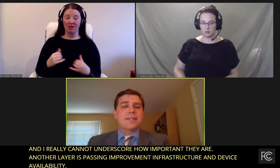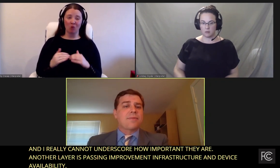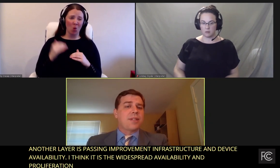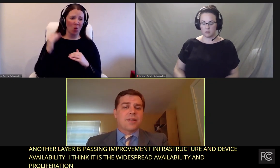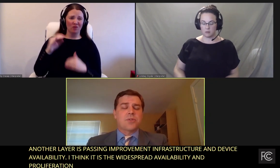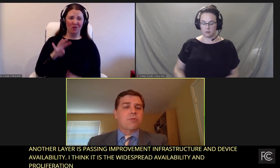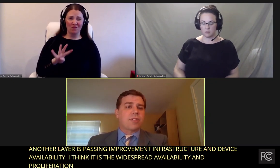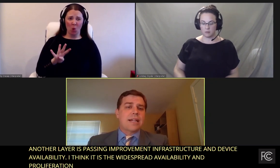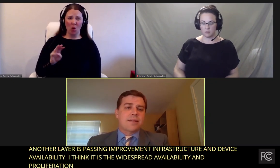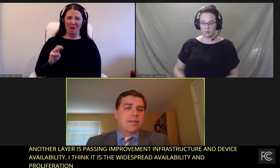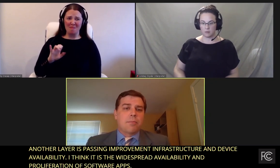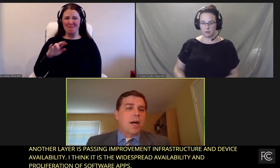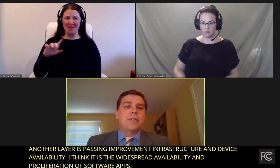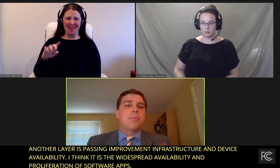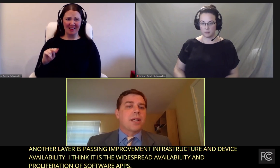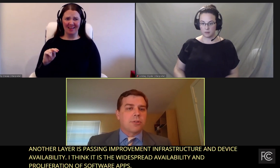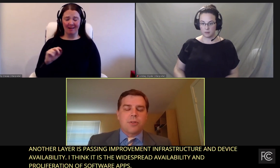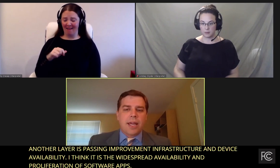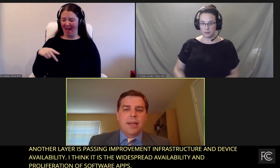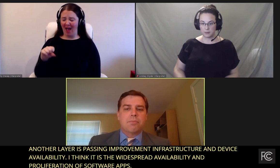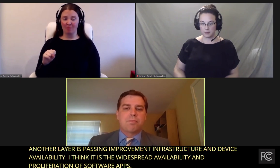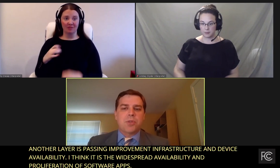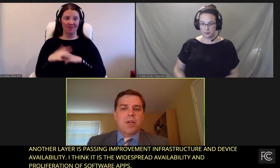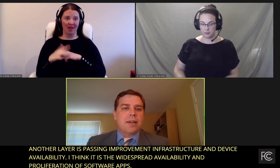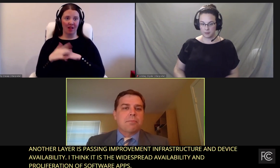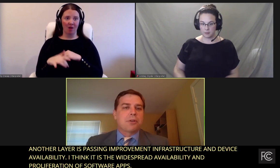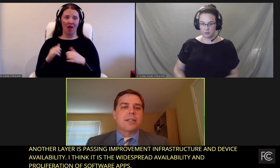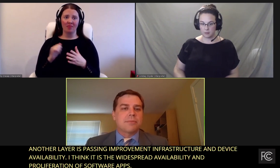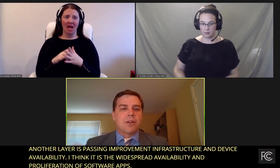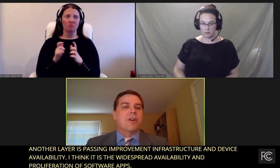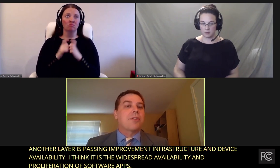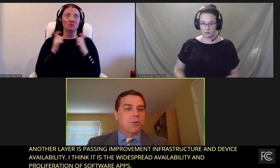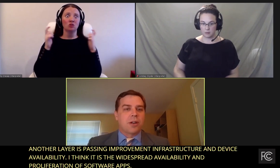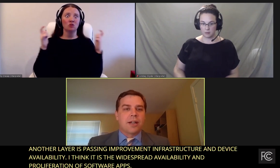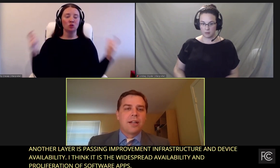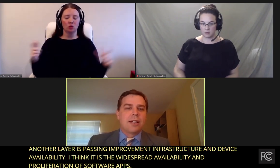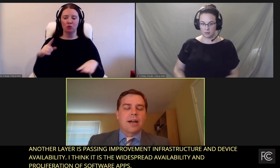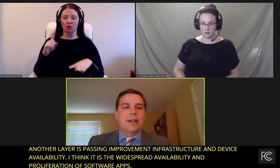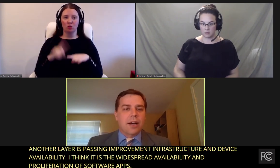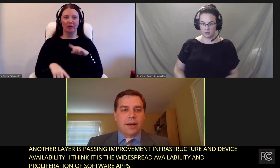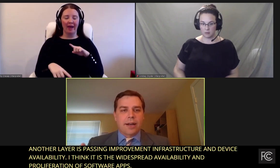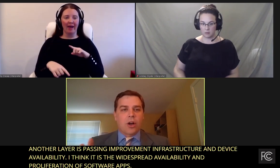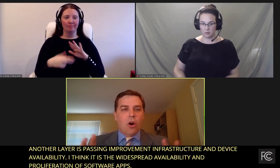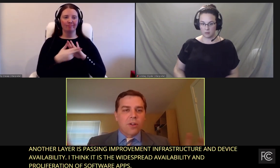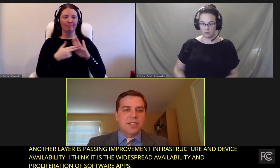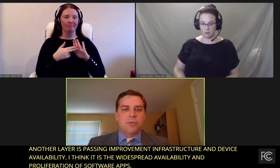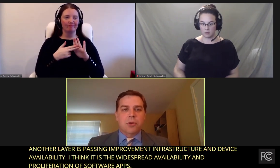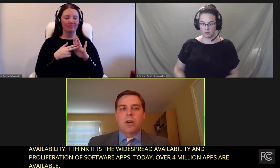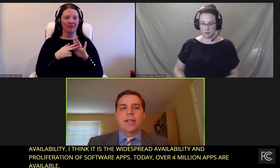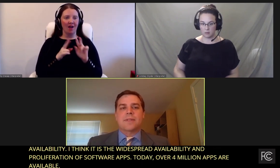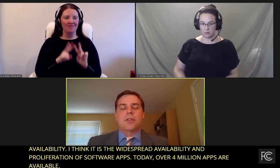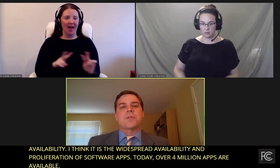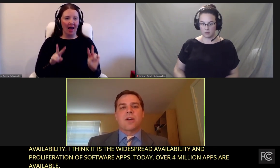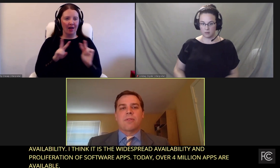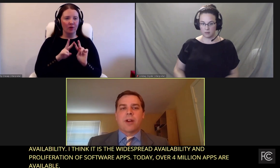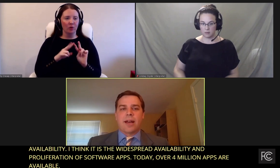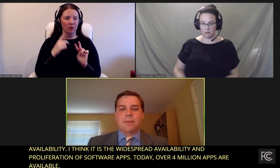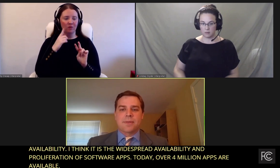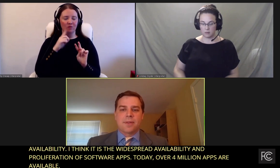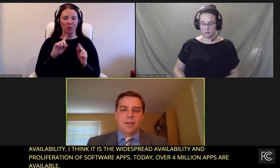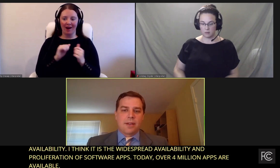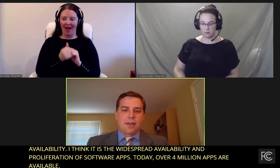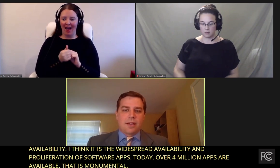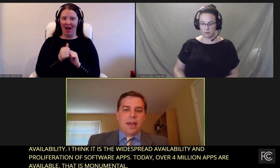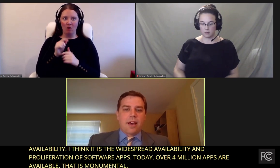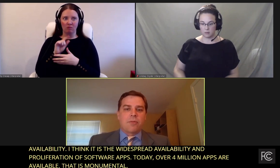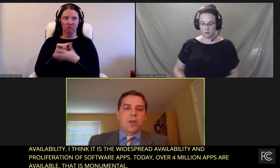and that's monumental. You can't put a value on all the different ways that those software